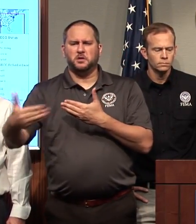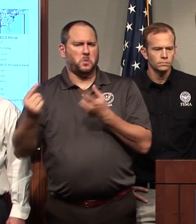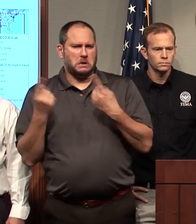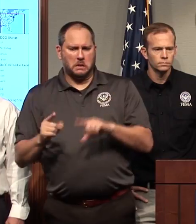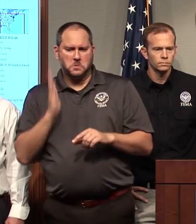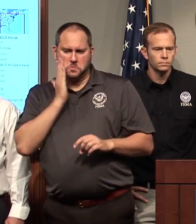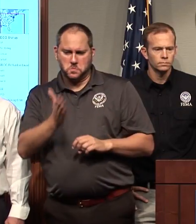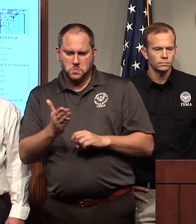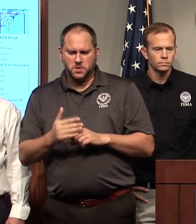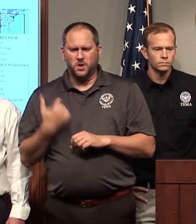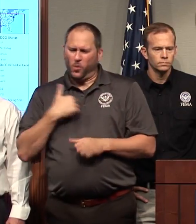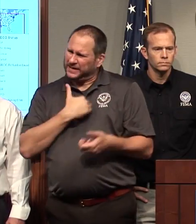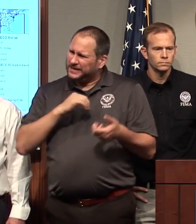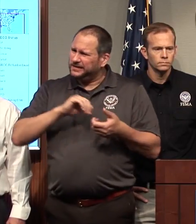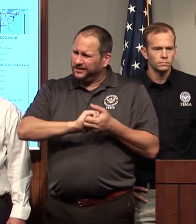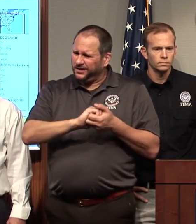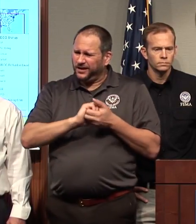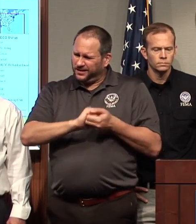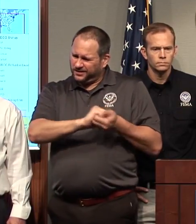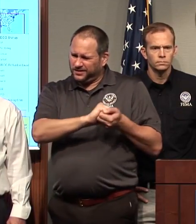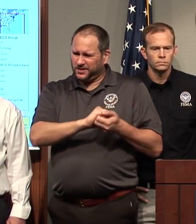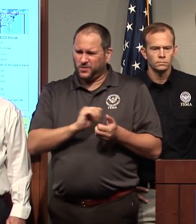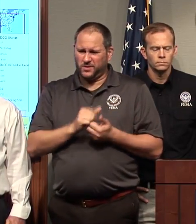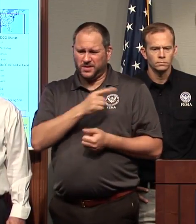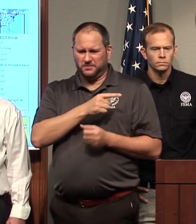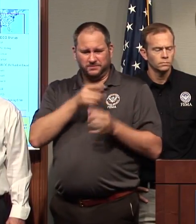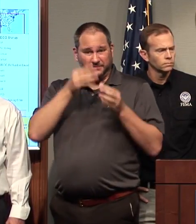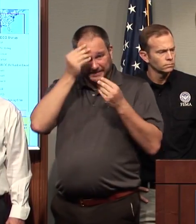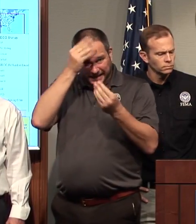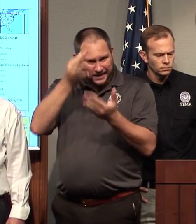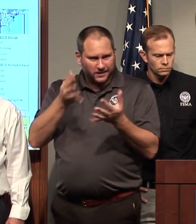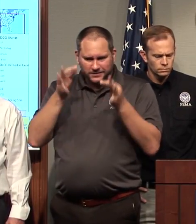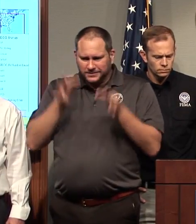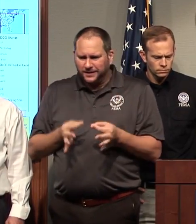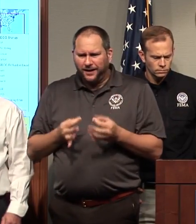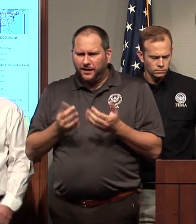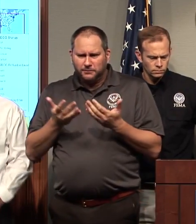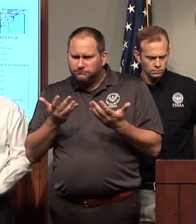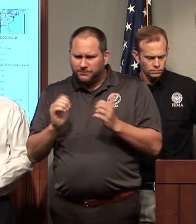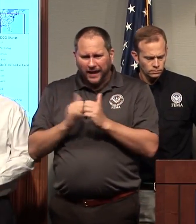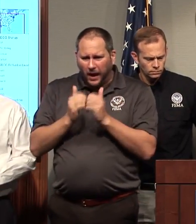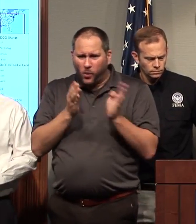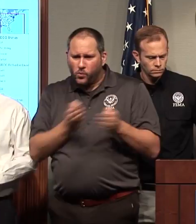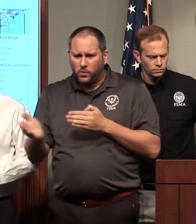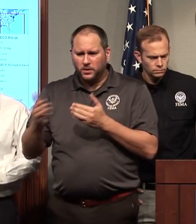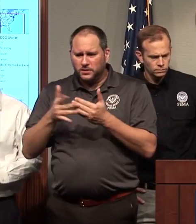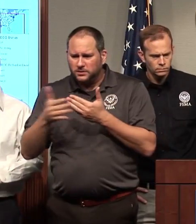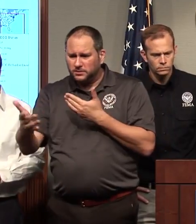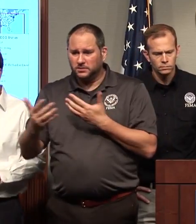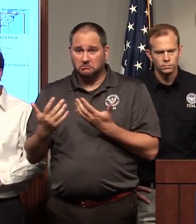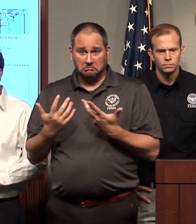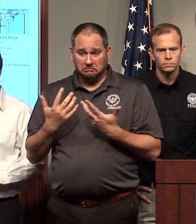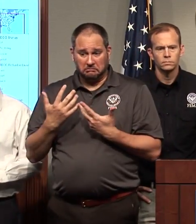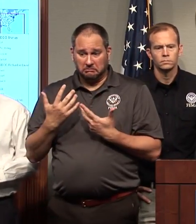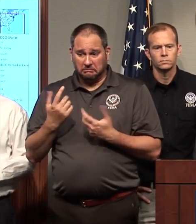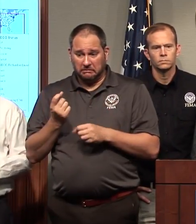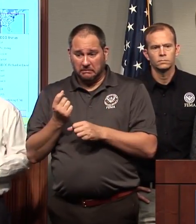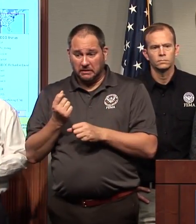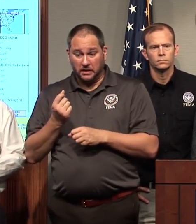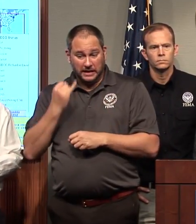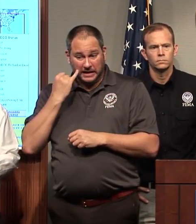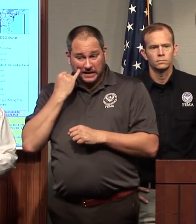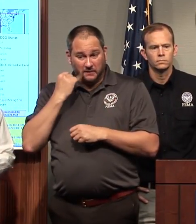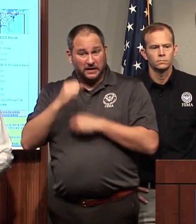them as they look at the data and try to determine is this a year of anomaly or a year of